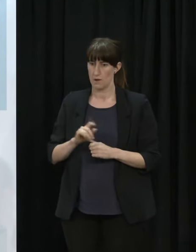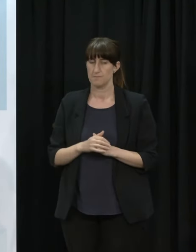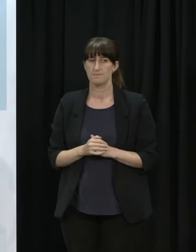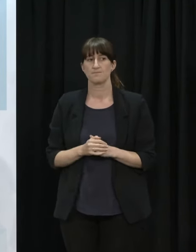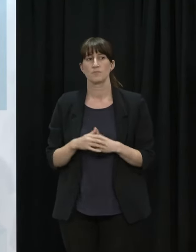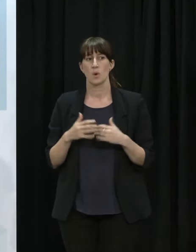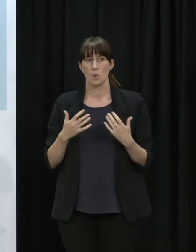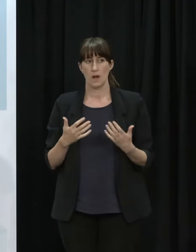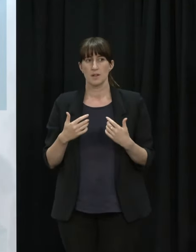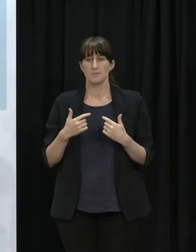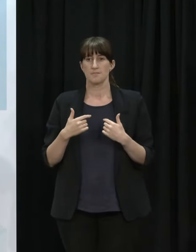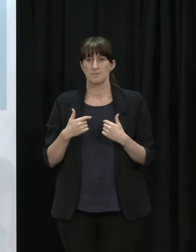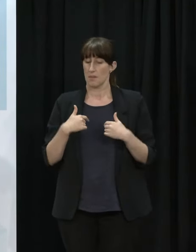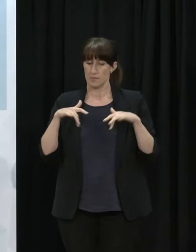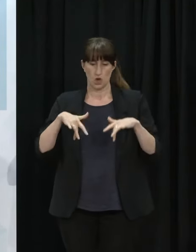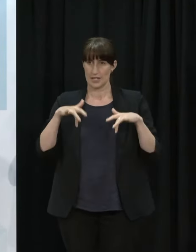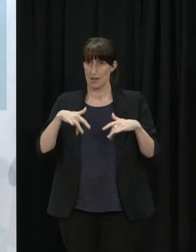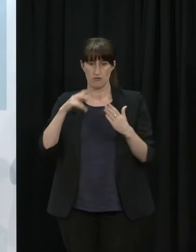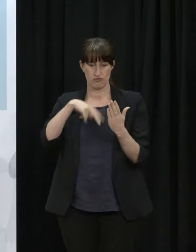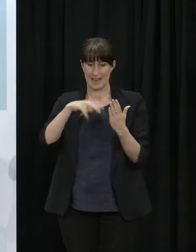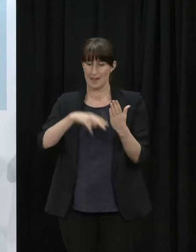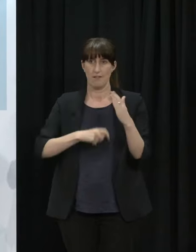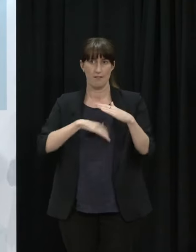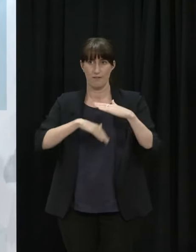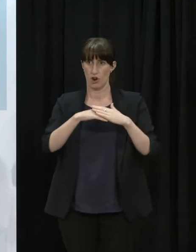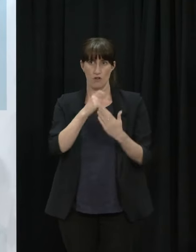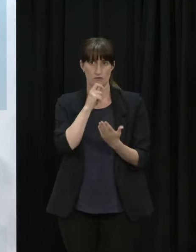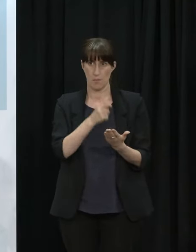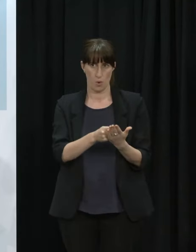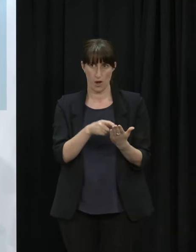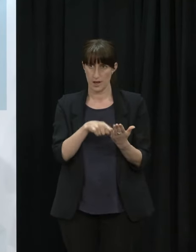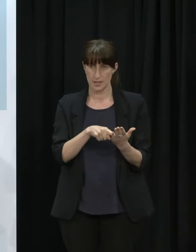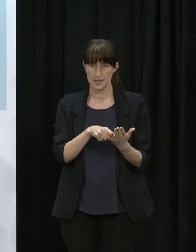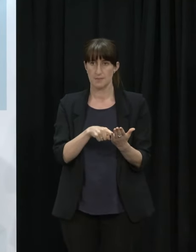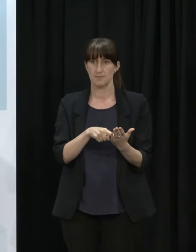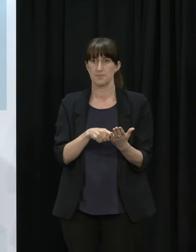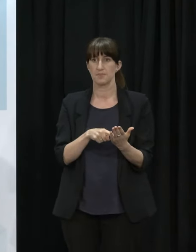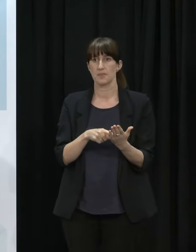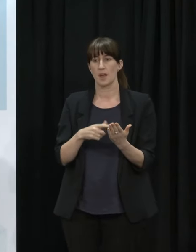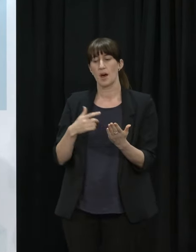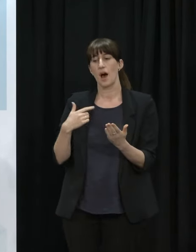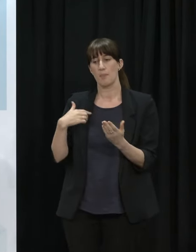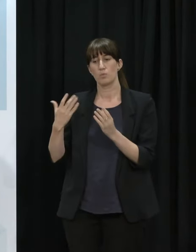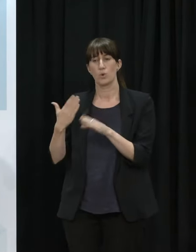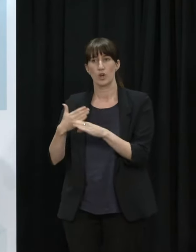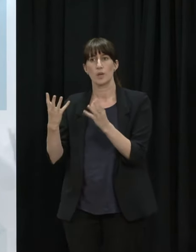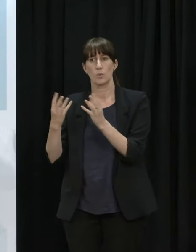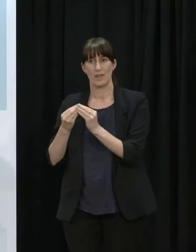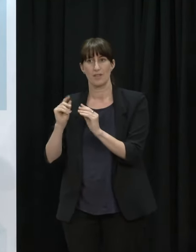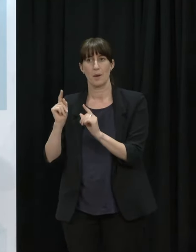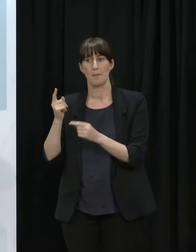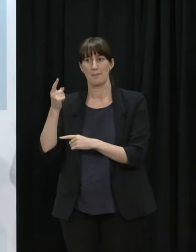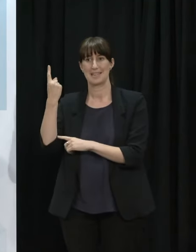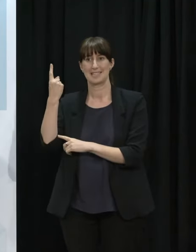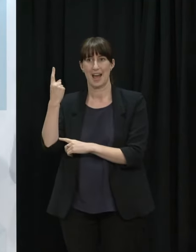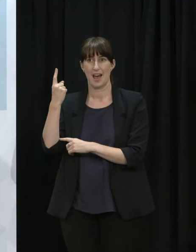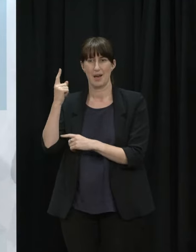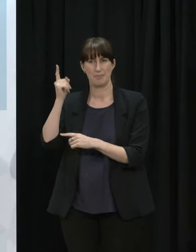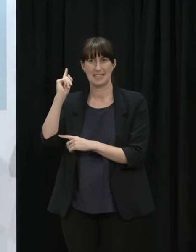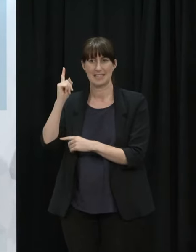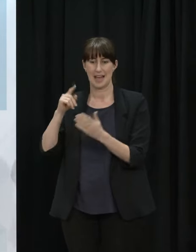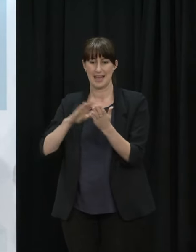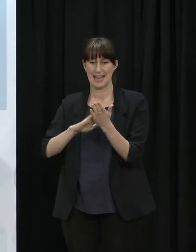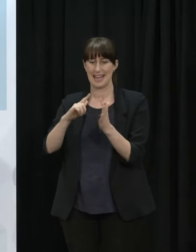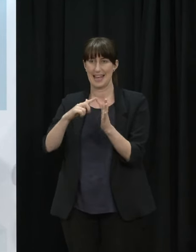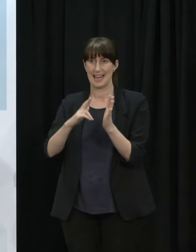in order to try and remedy the issues that were being raised even before the tribunal report came out we know that we don't have the vaccination